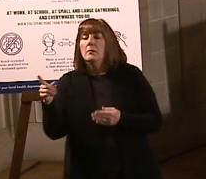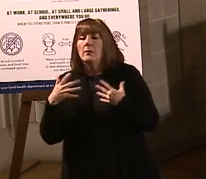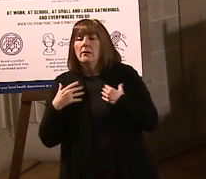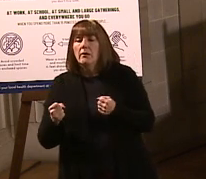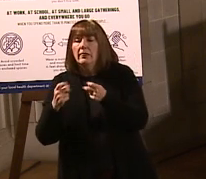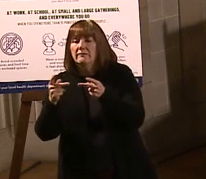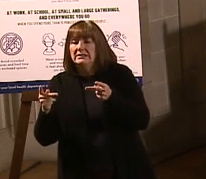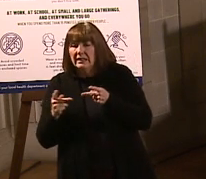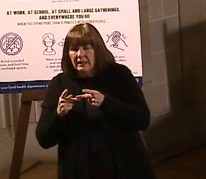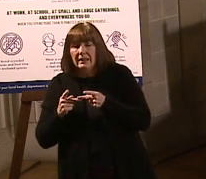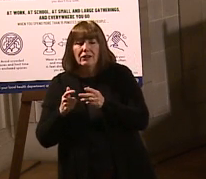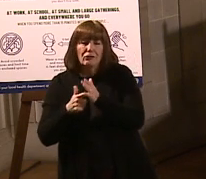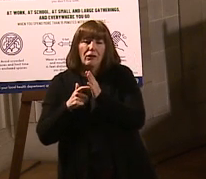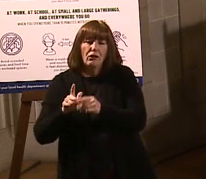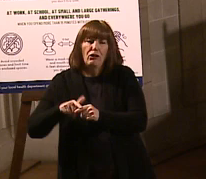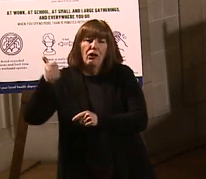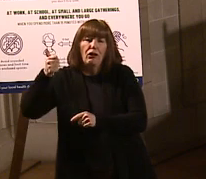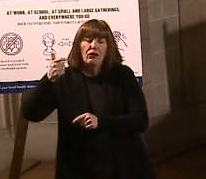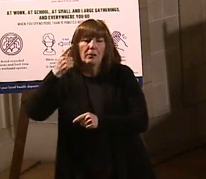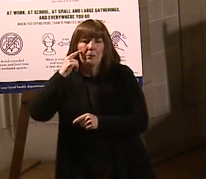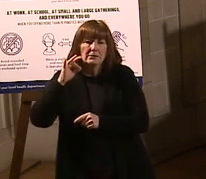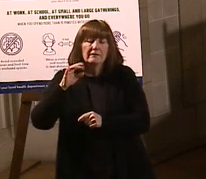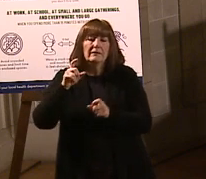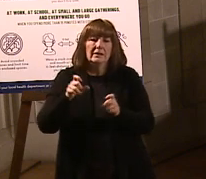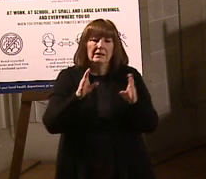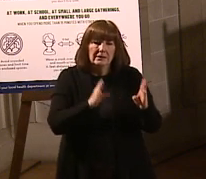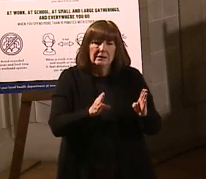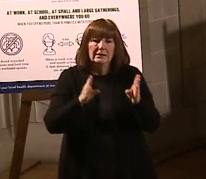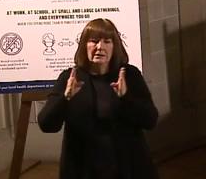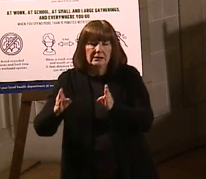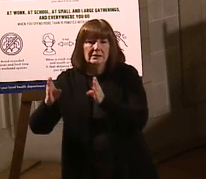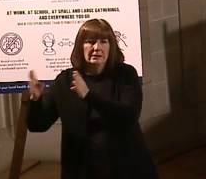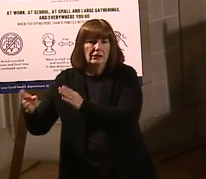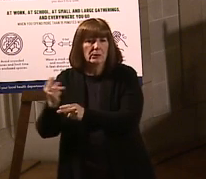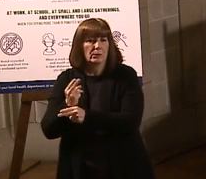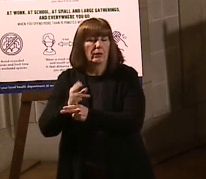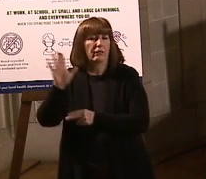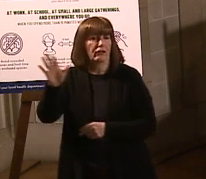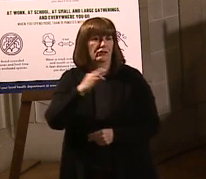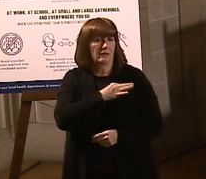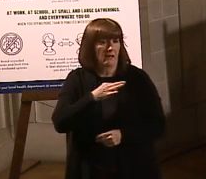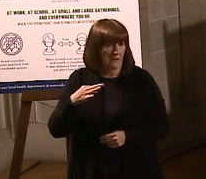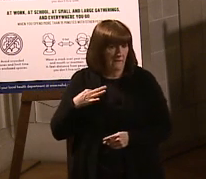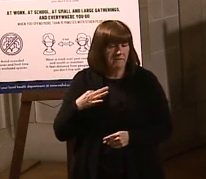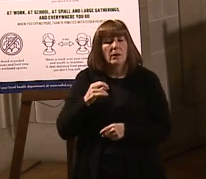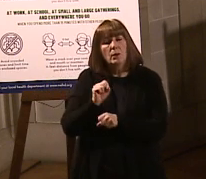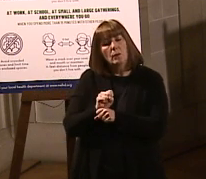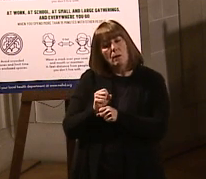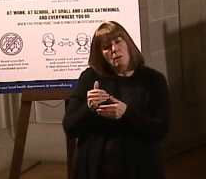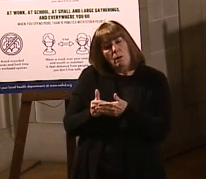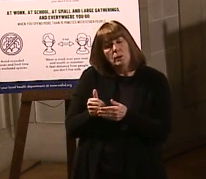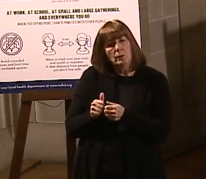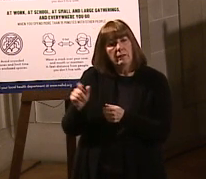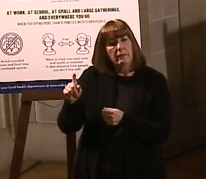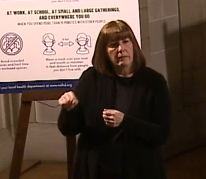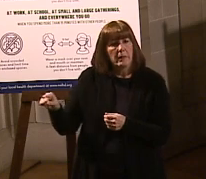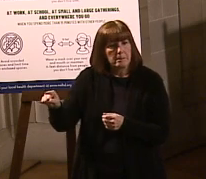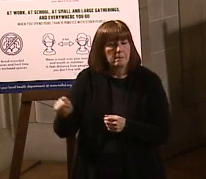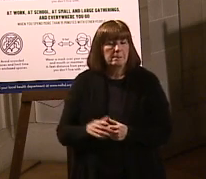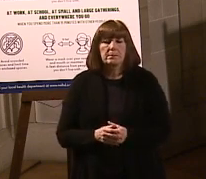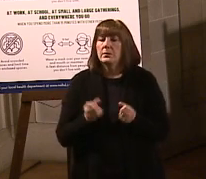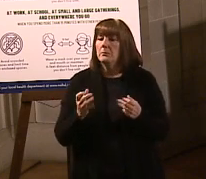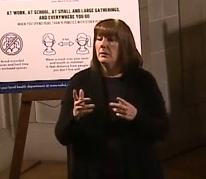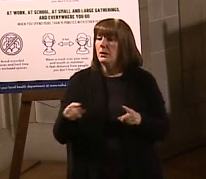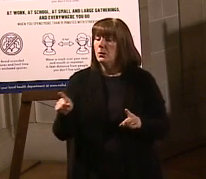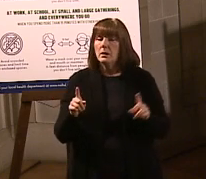period of time to administer due to the need to stagger their staff appropriately, and we are working closely with them on plans. As many of